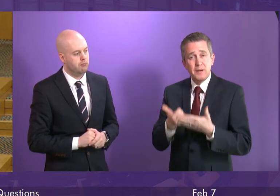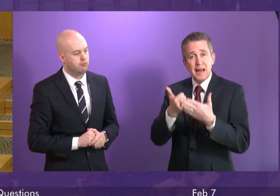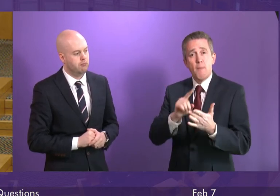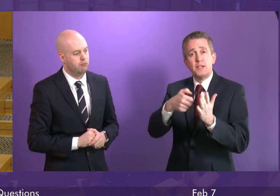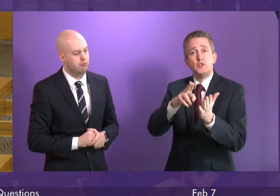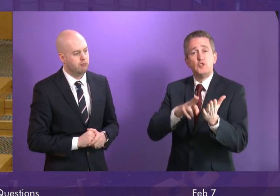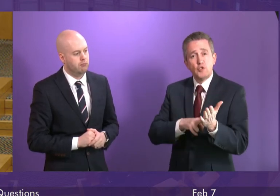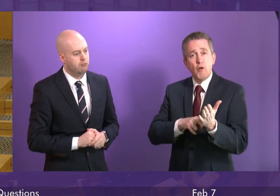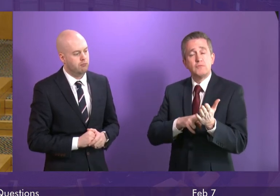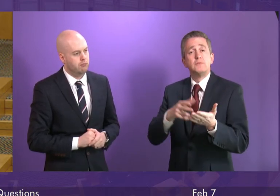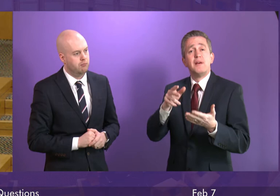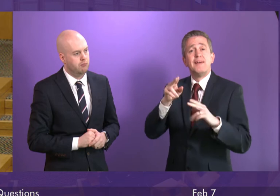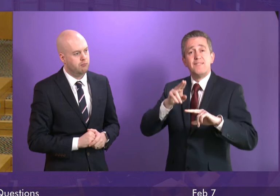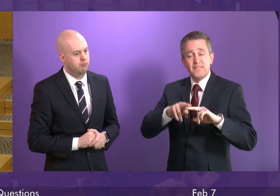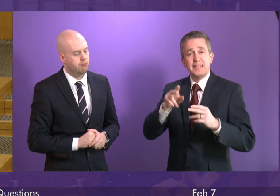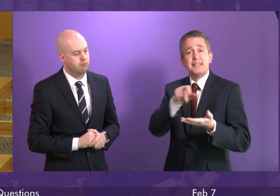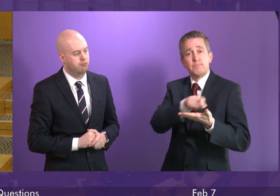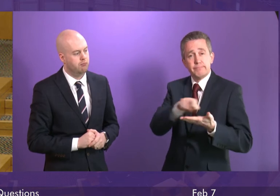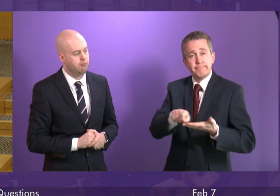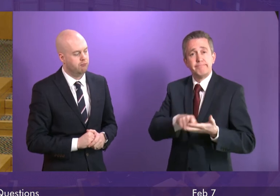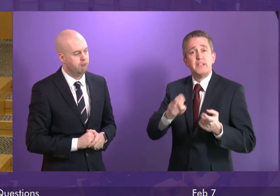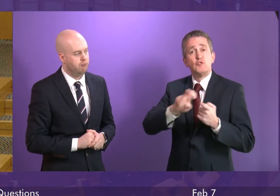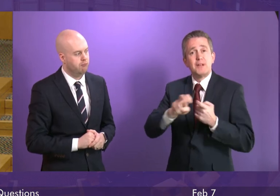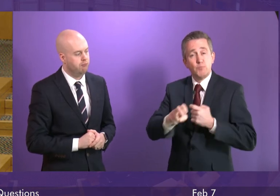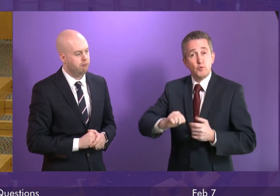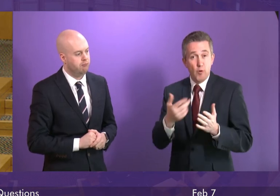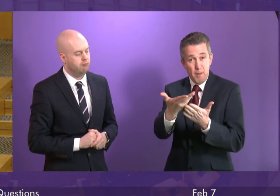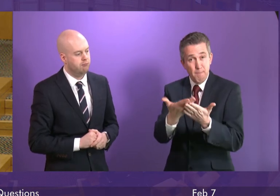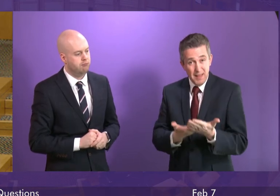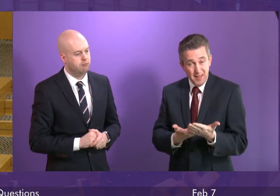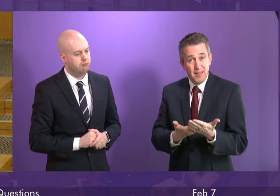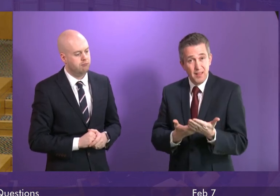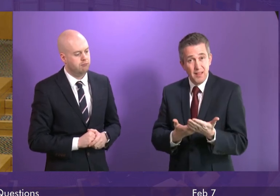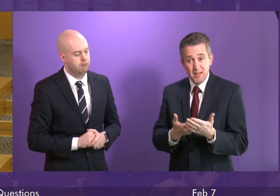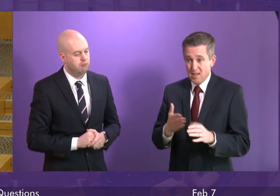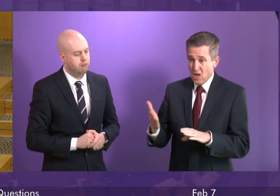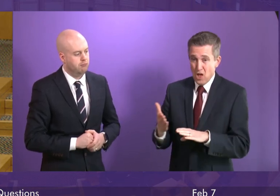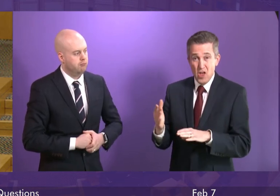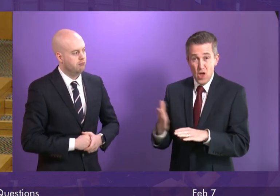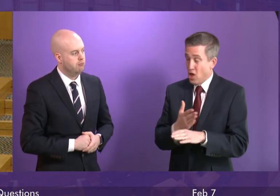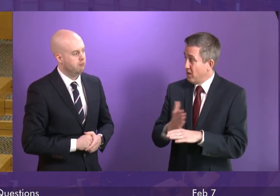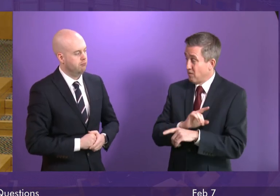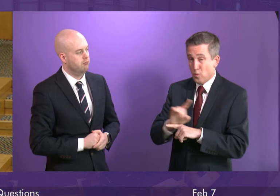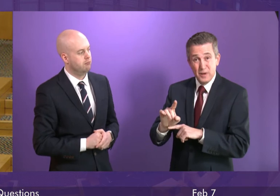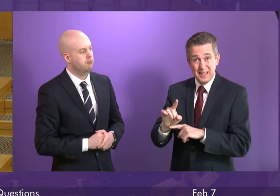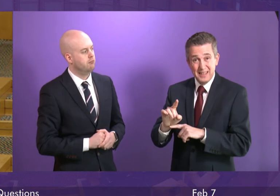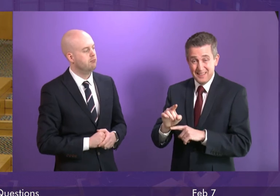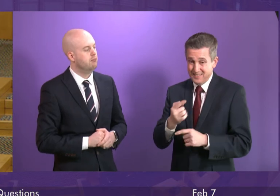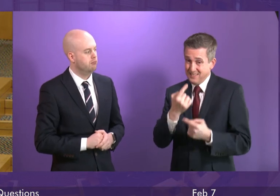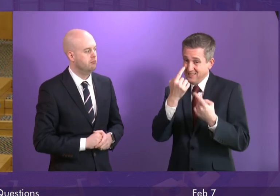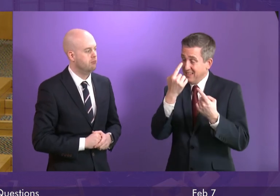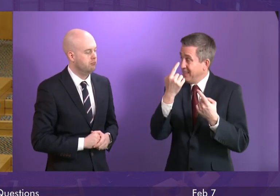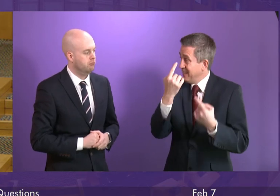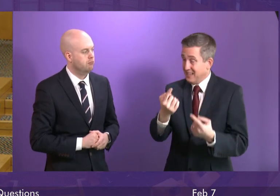parking levy amendment to the Transport Bill? Because it's obvious from his public comments earlier this week that he hasn't a clue